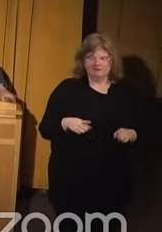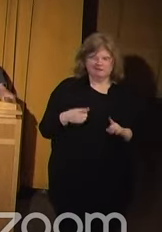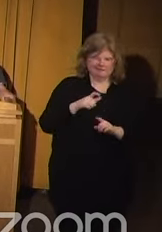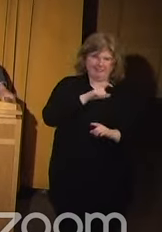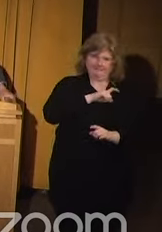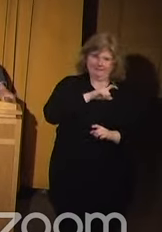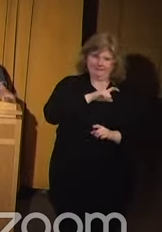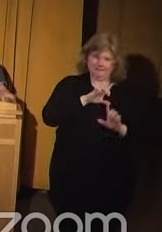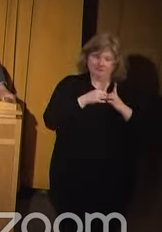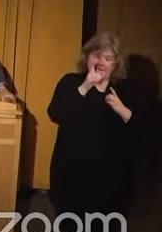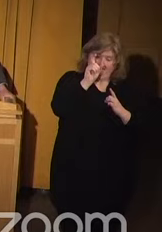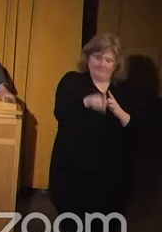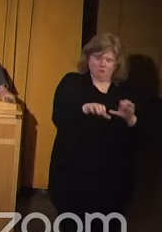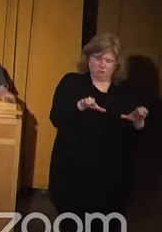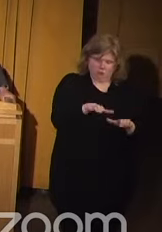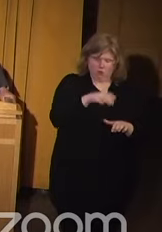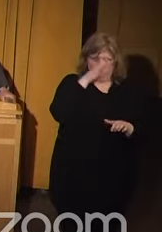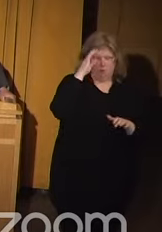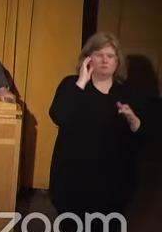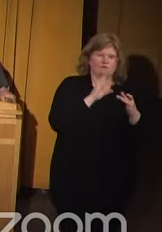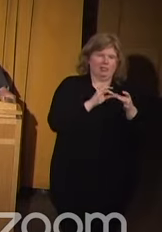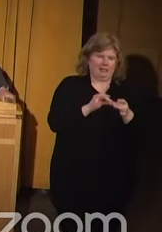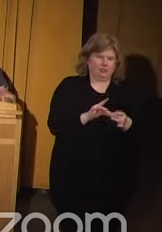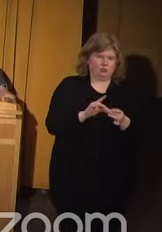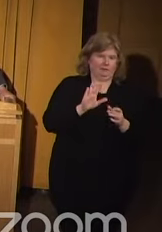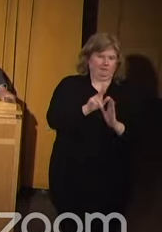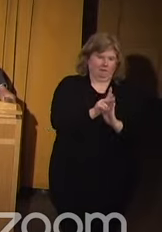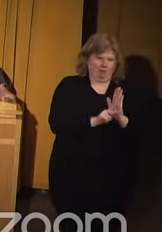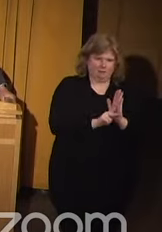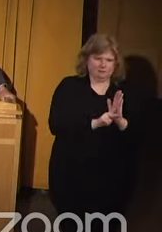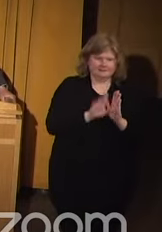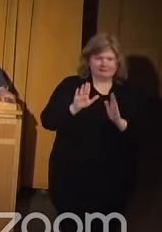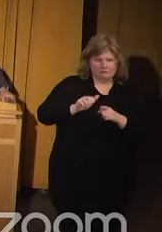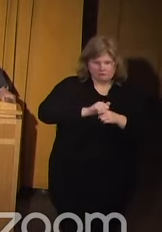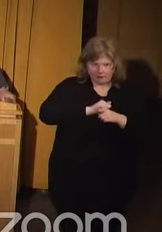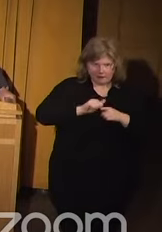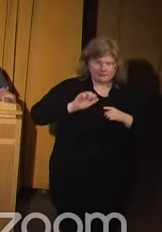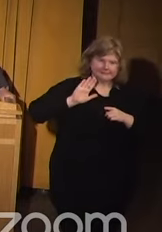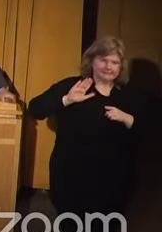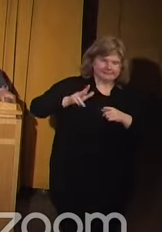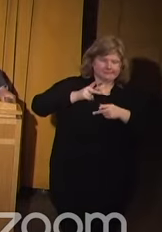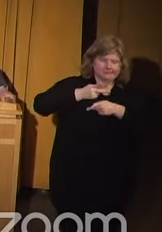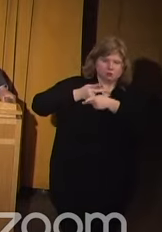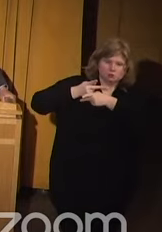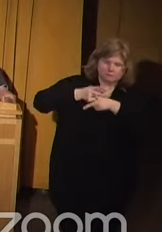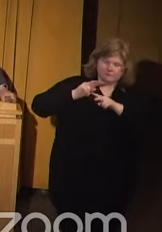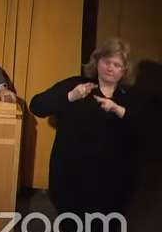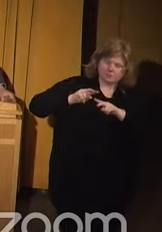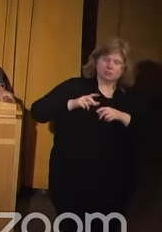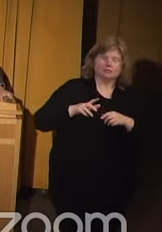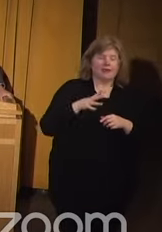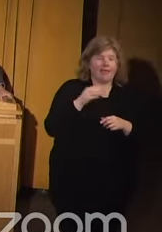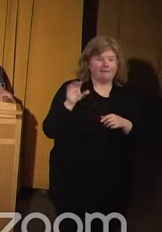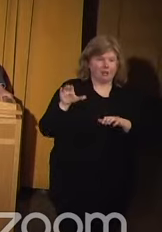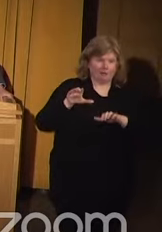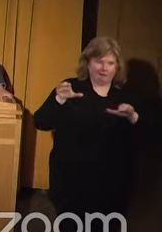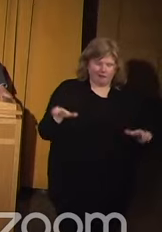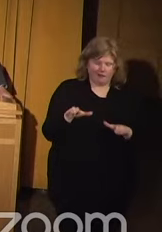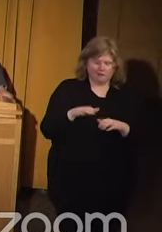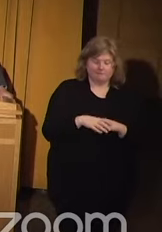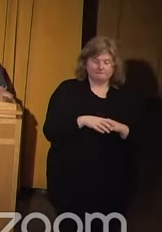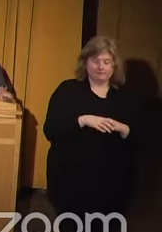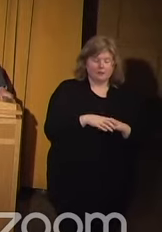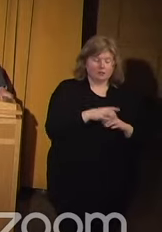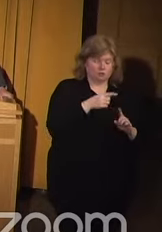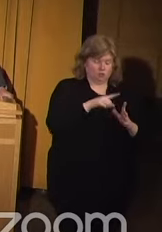department has to do in relationship to their policies, their training, the supervision, and the conduct, and